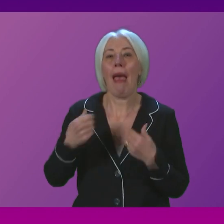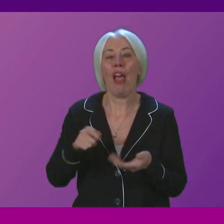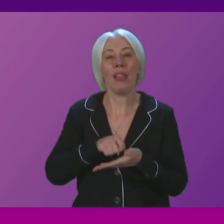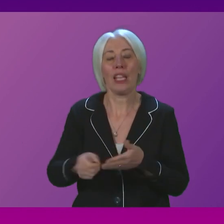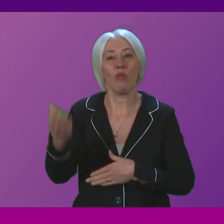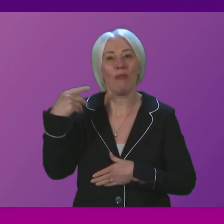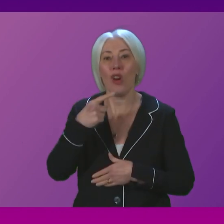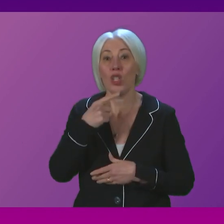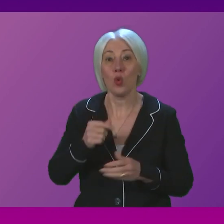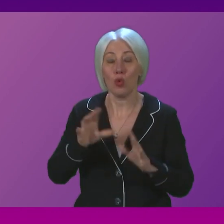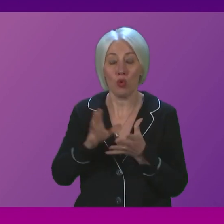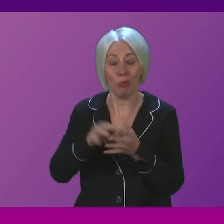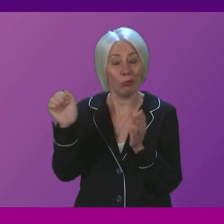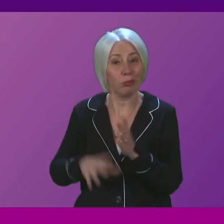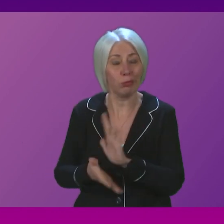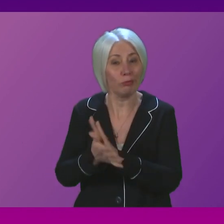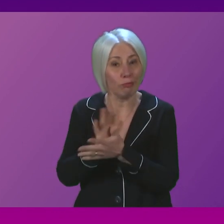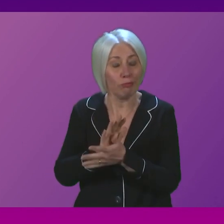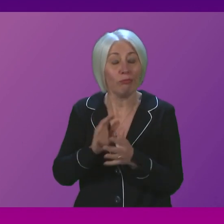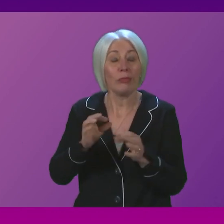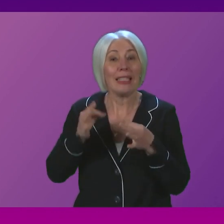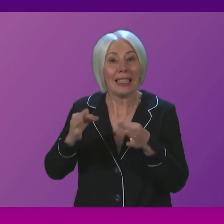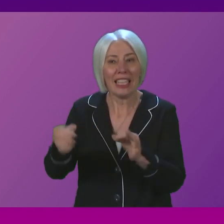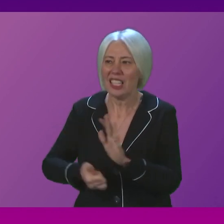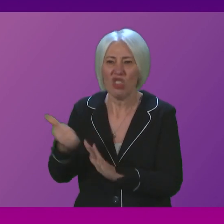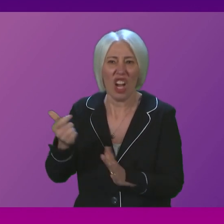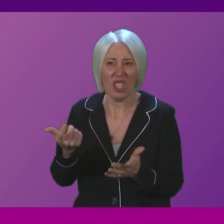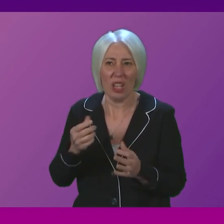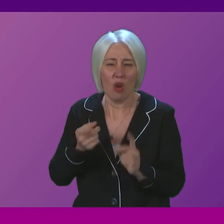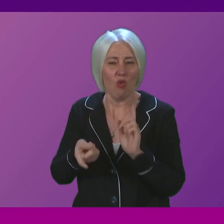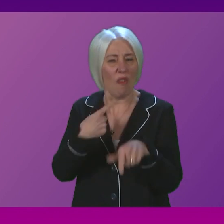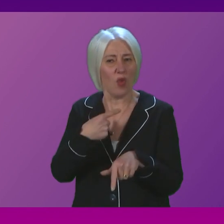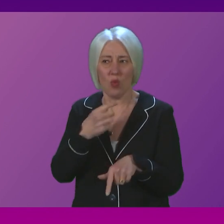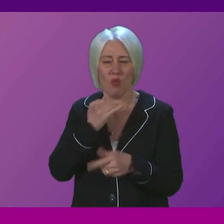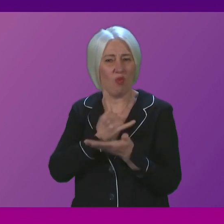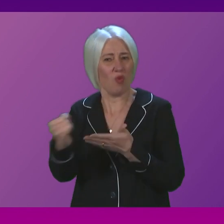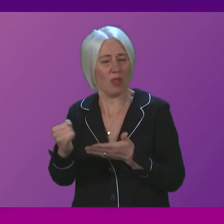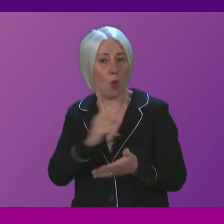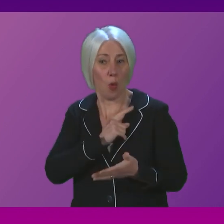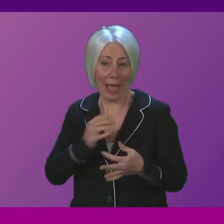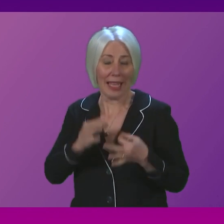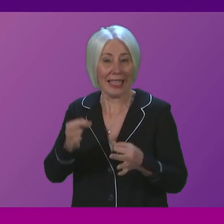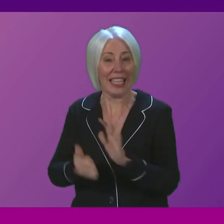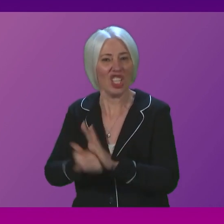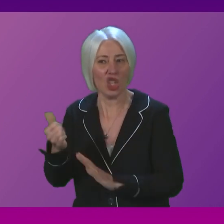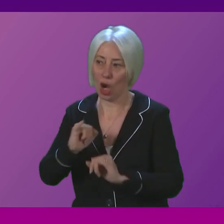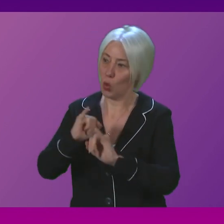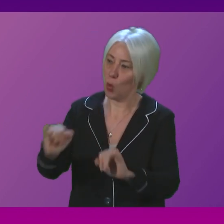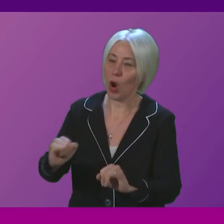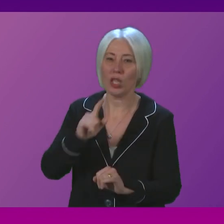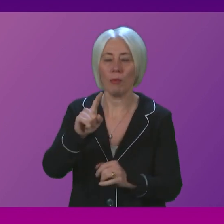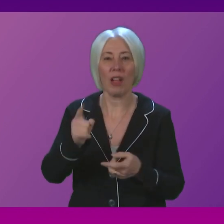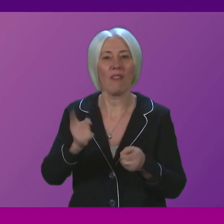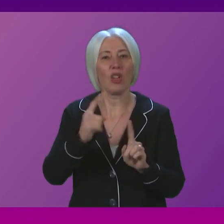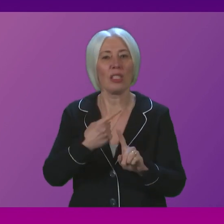eradicate delayed discharge? And she refused to answer because delayed discharge has got worse, but the First Minister's excuses